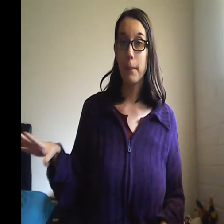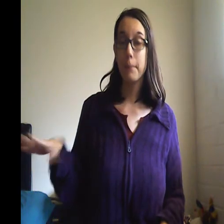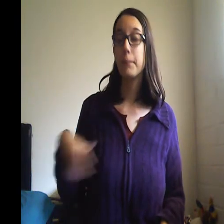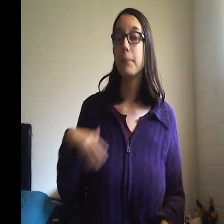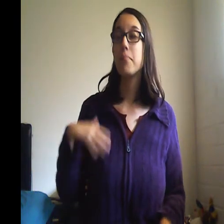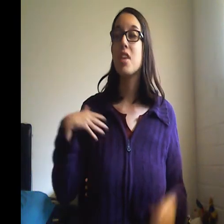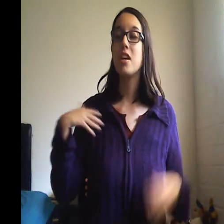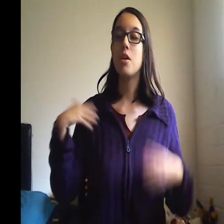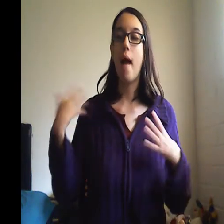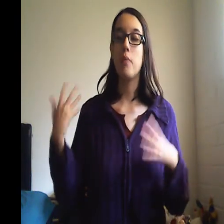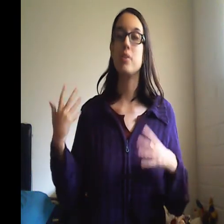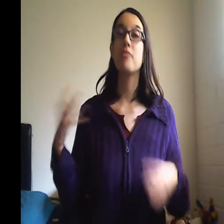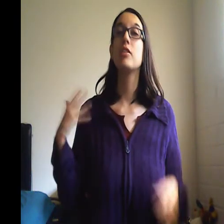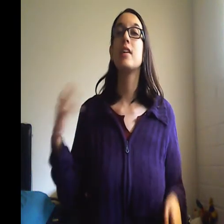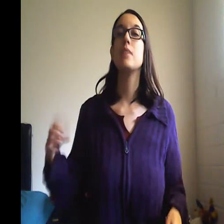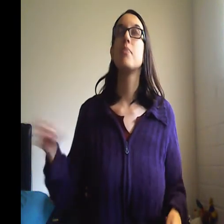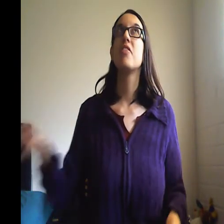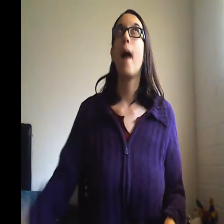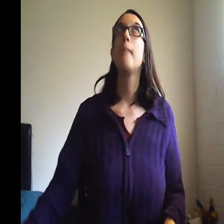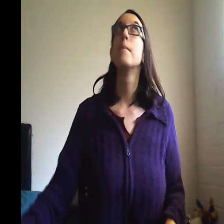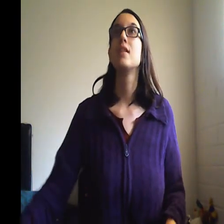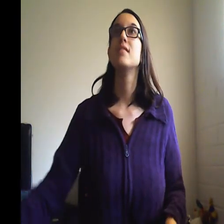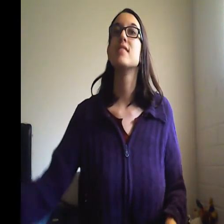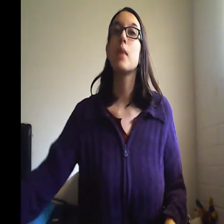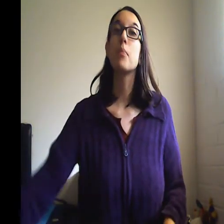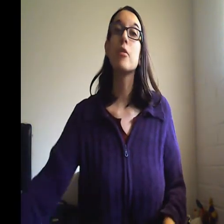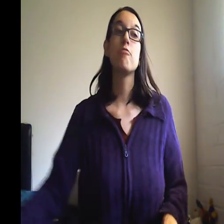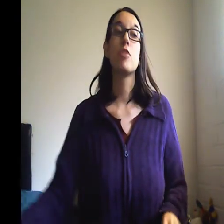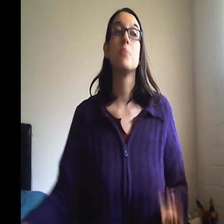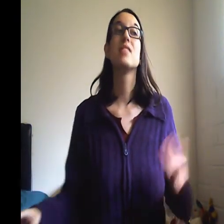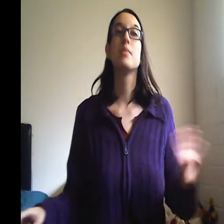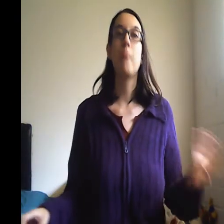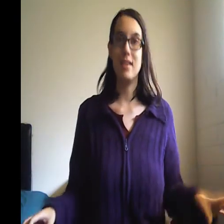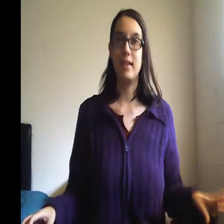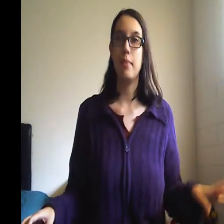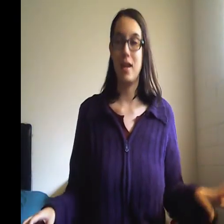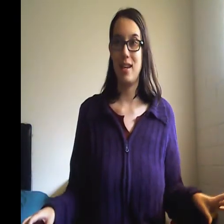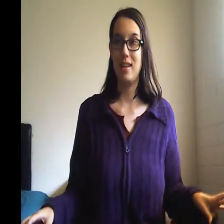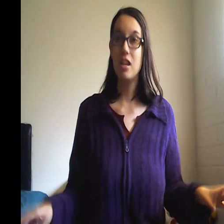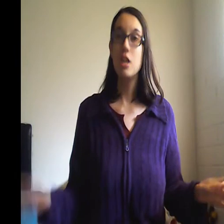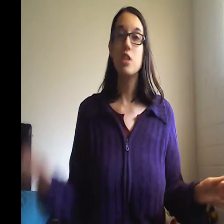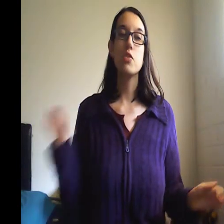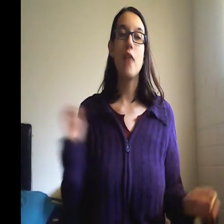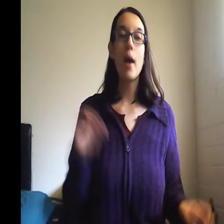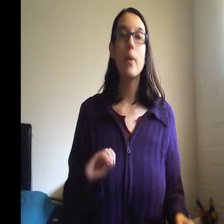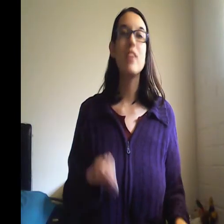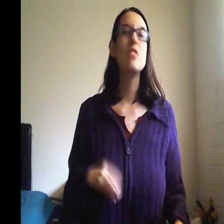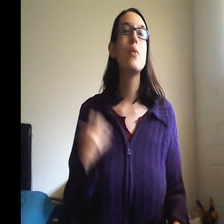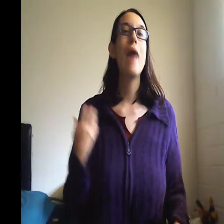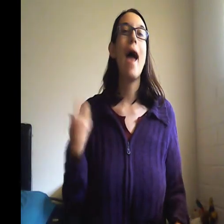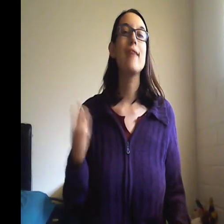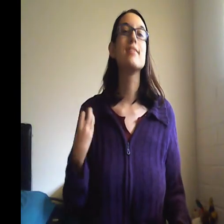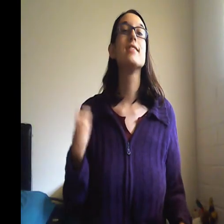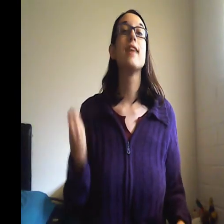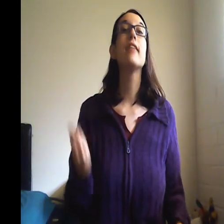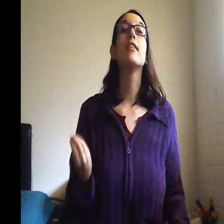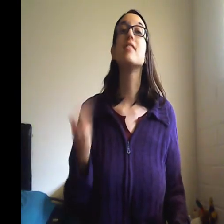you know, I would definitely keep that money separate from spending money. So that way you don't accidentally spend